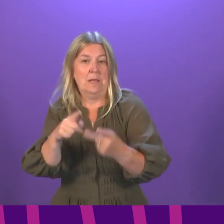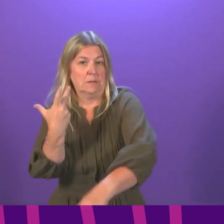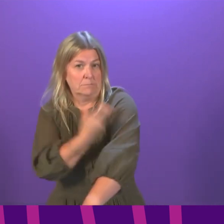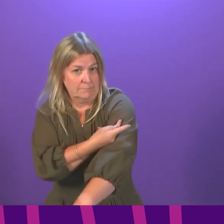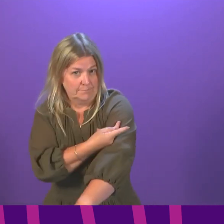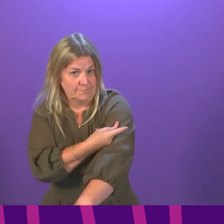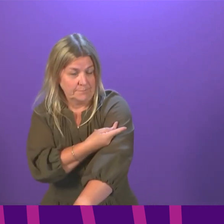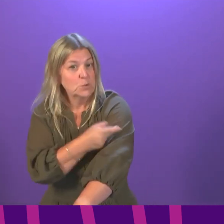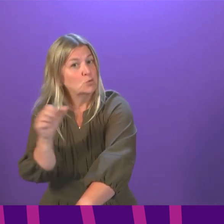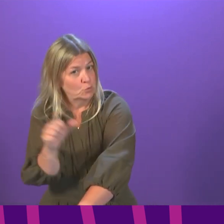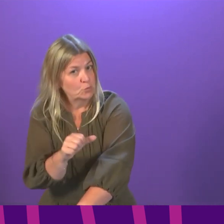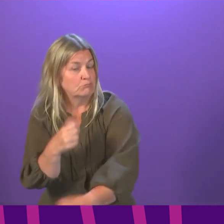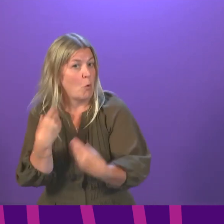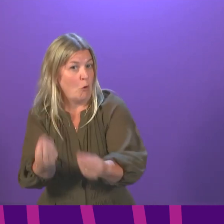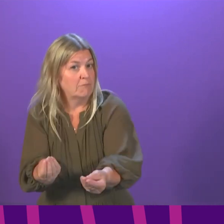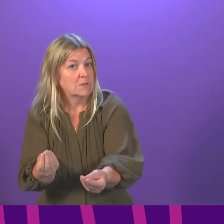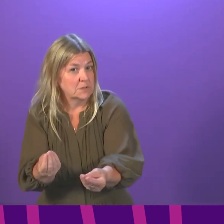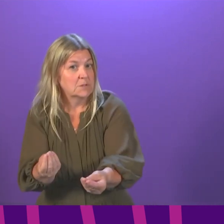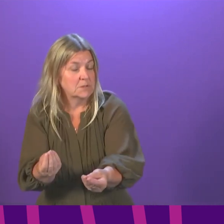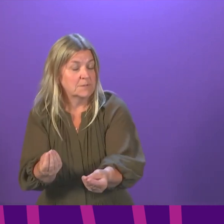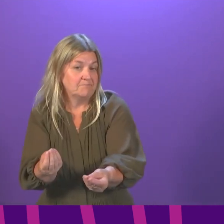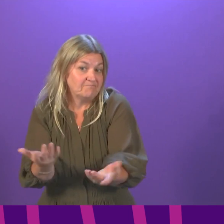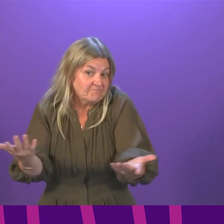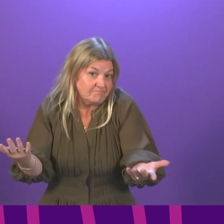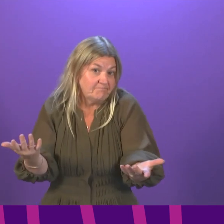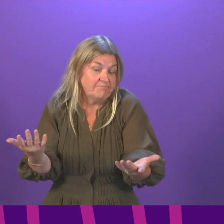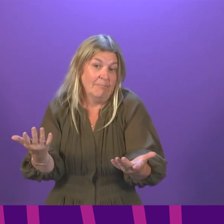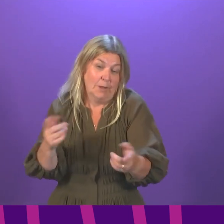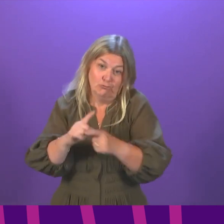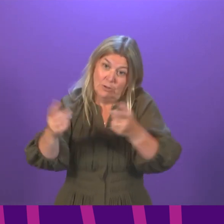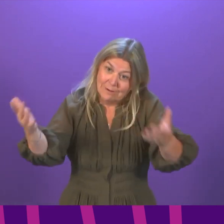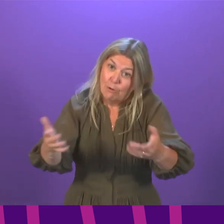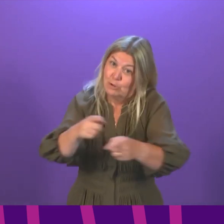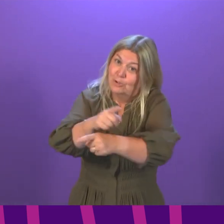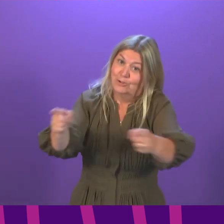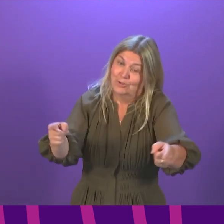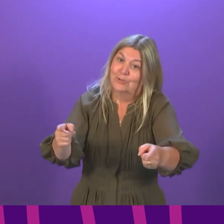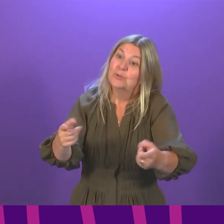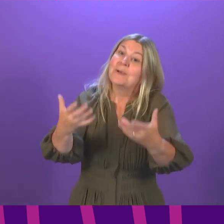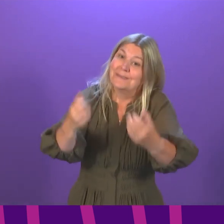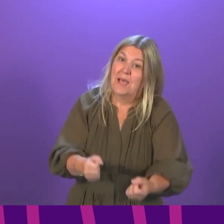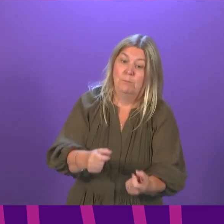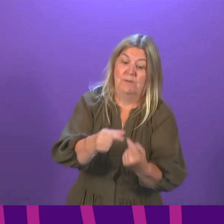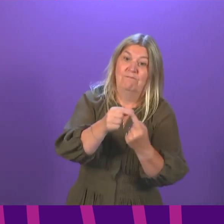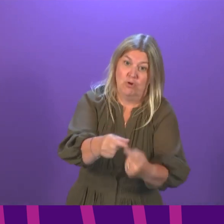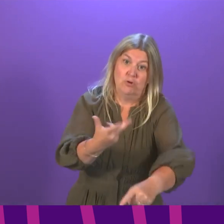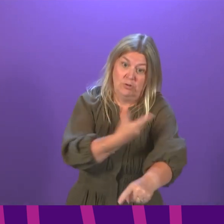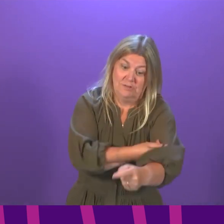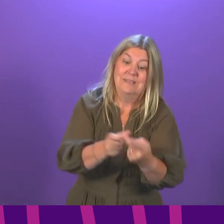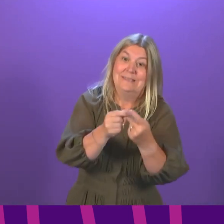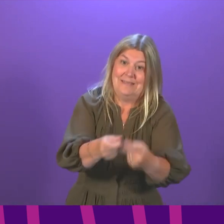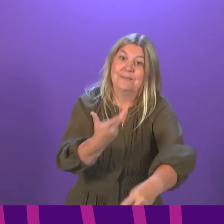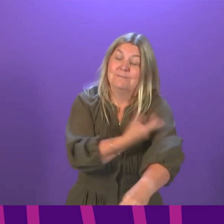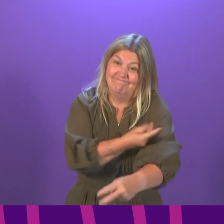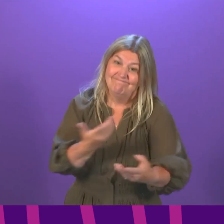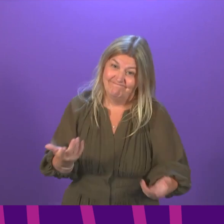have been vaccinated will have been offered their second dose. We continue to encourage uptake. I have already said that we hope, although this is dependent